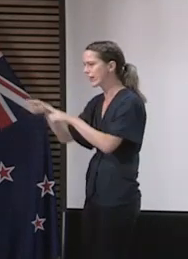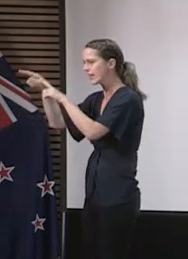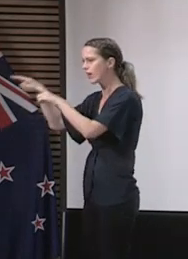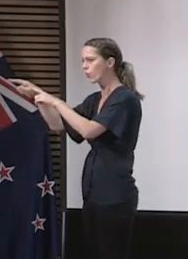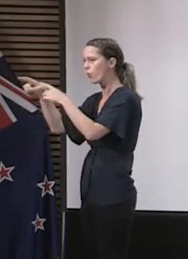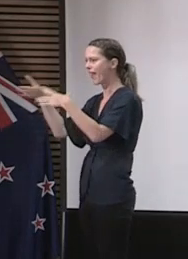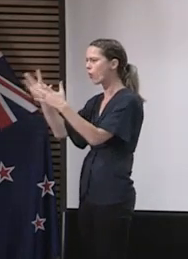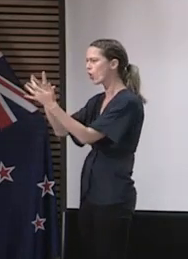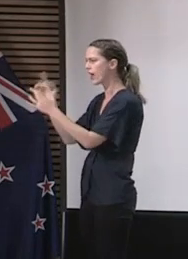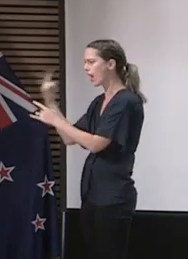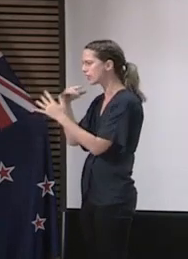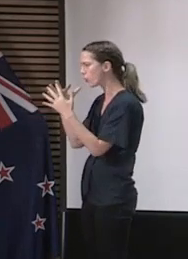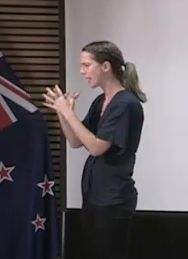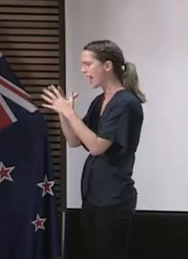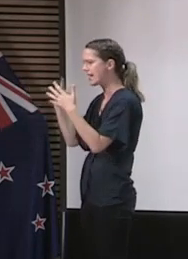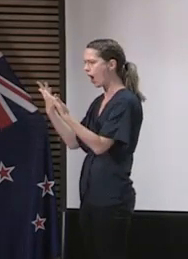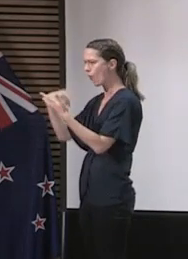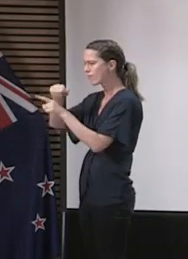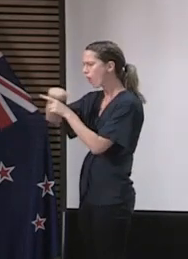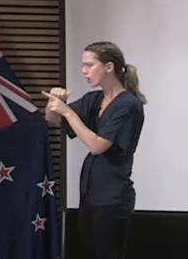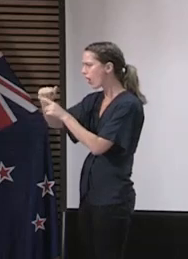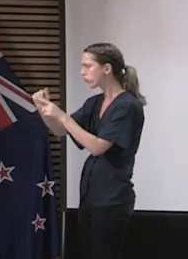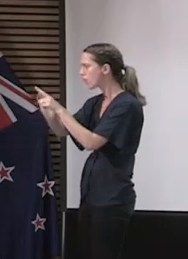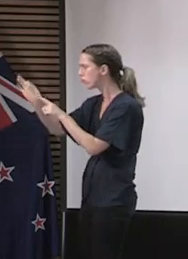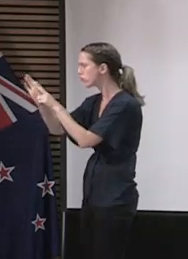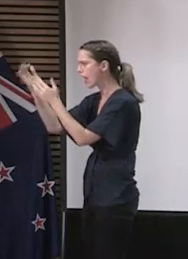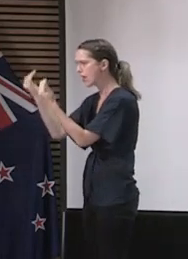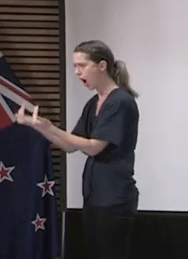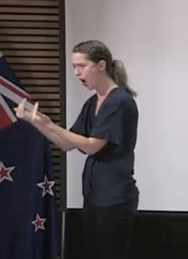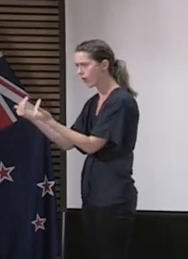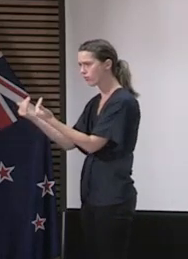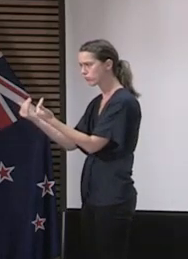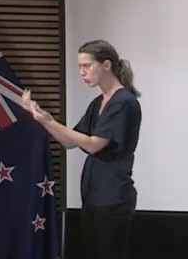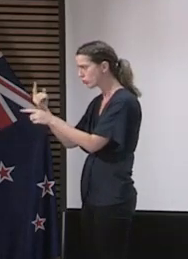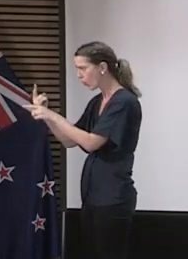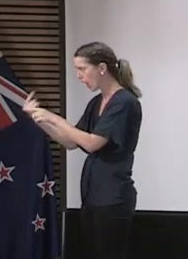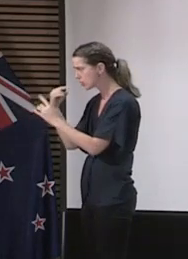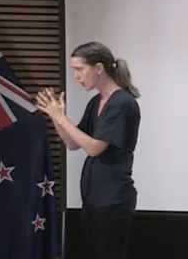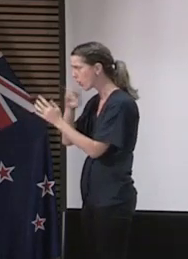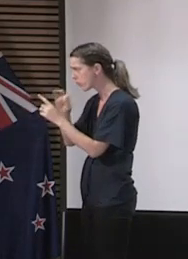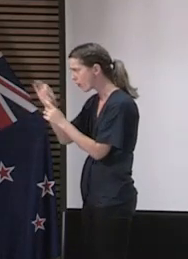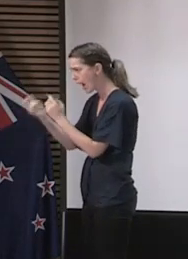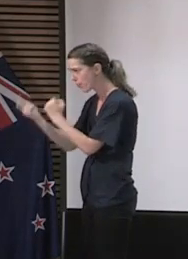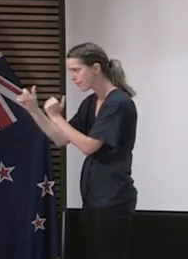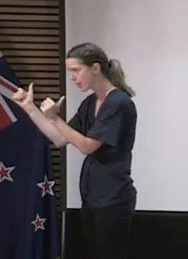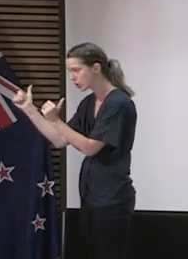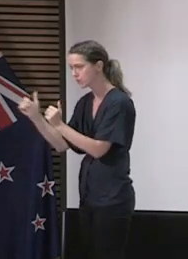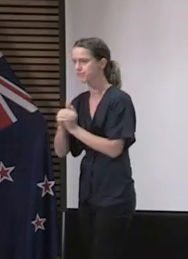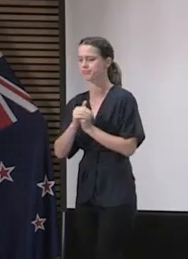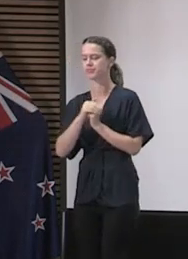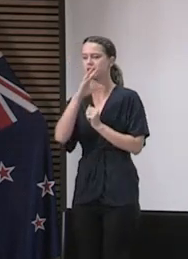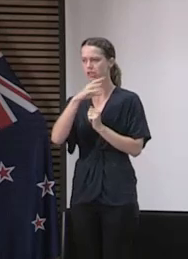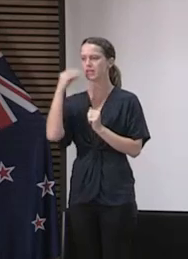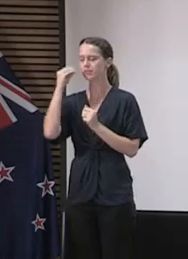that gold standard that you both talked about last week? For contact tracing, we have scaled up a significant amount. We have the